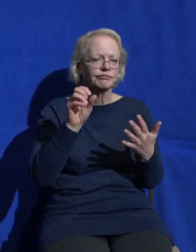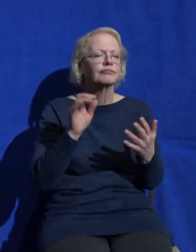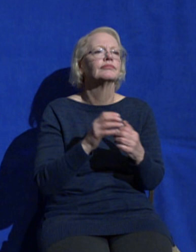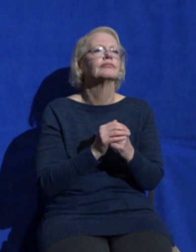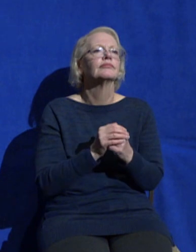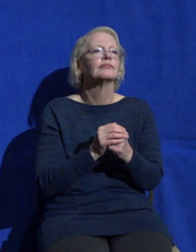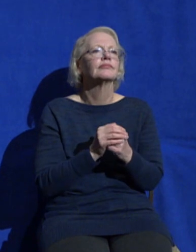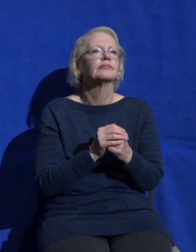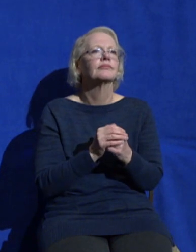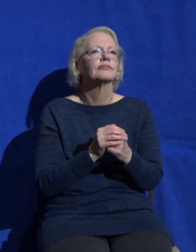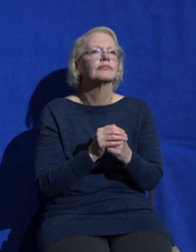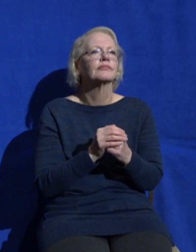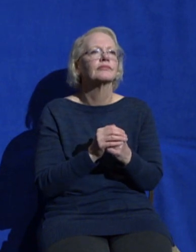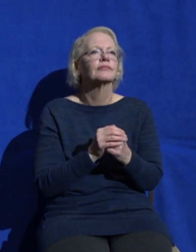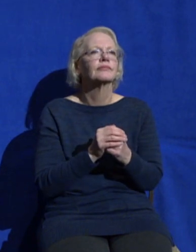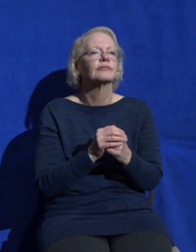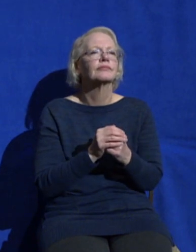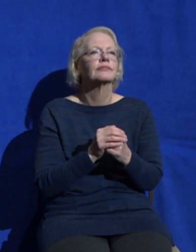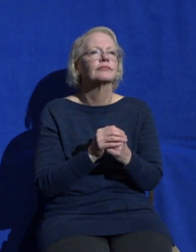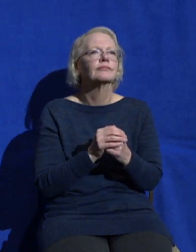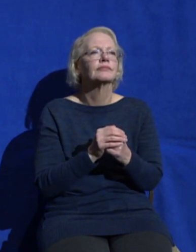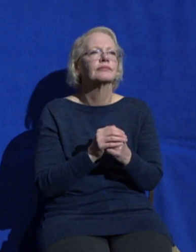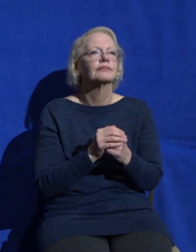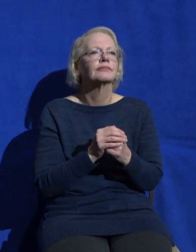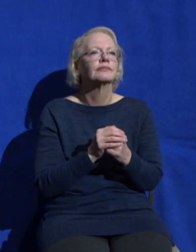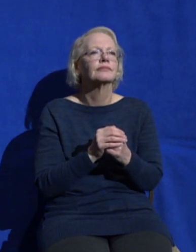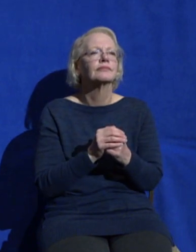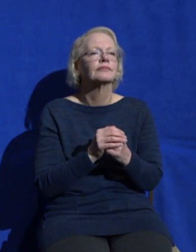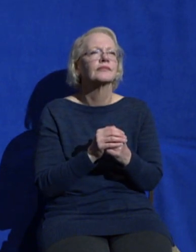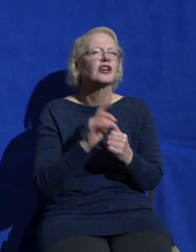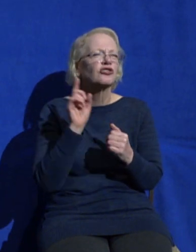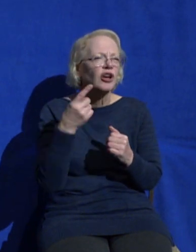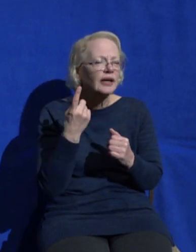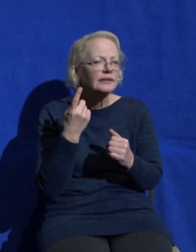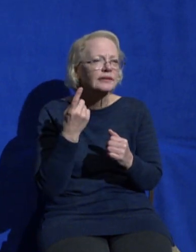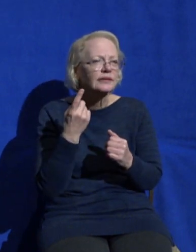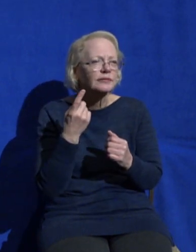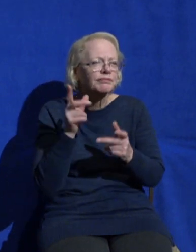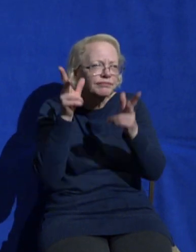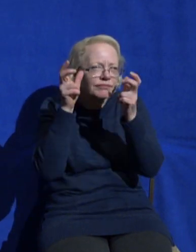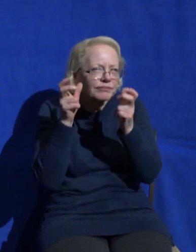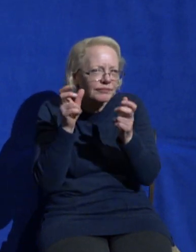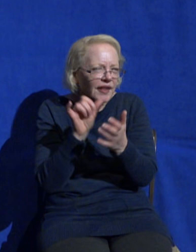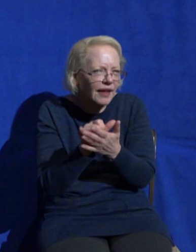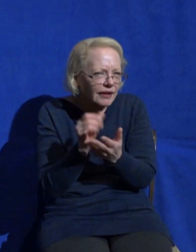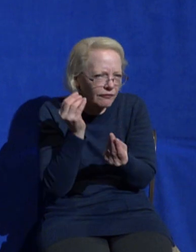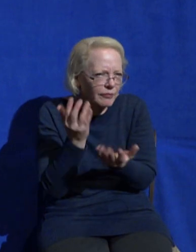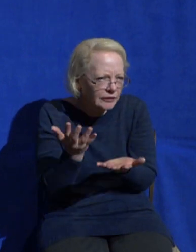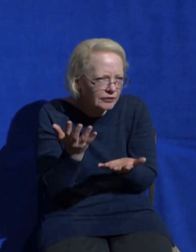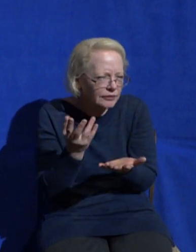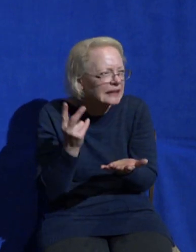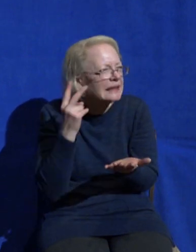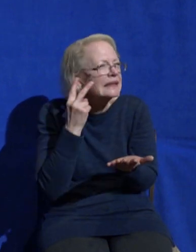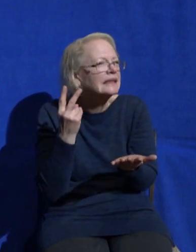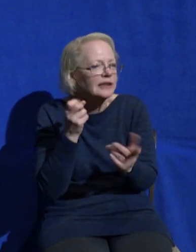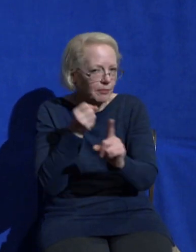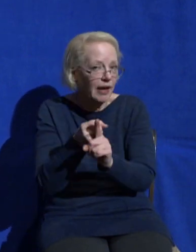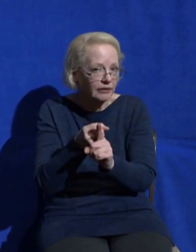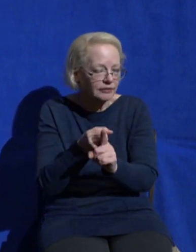guess what God God is with you right now in this moment he